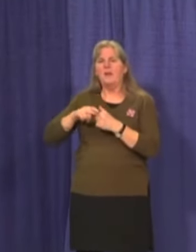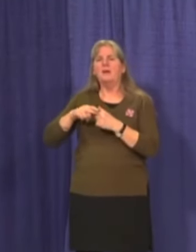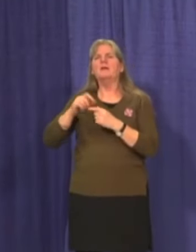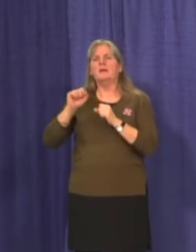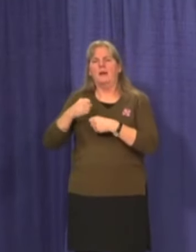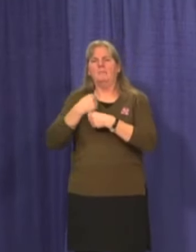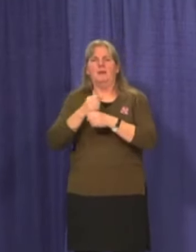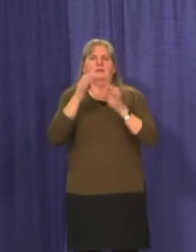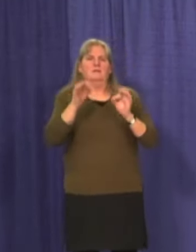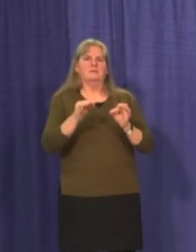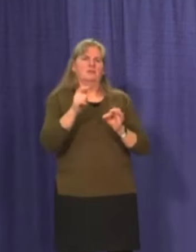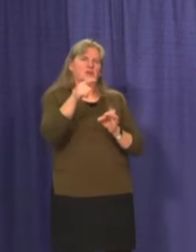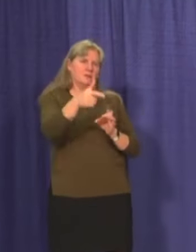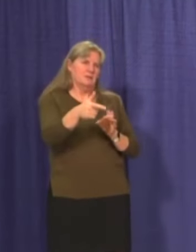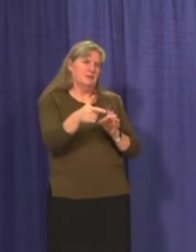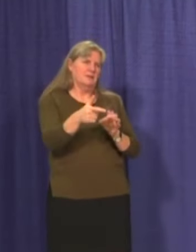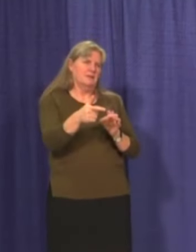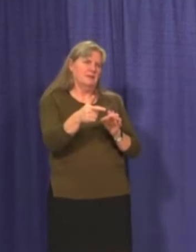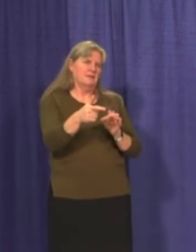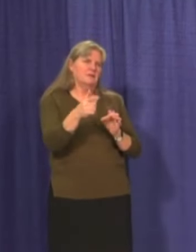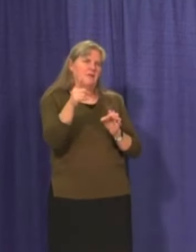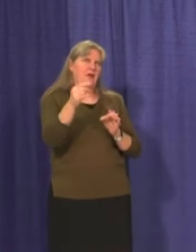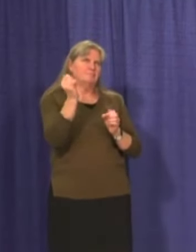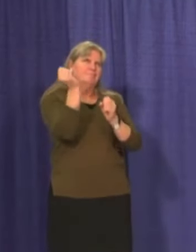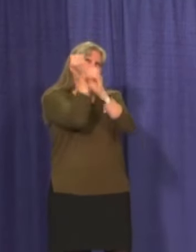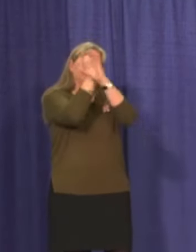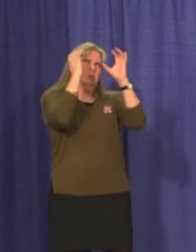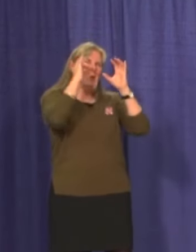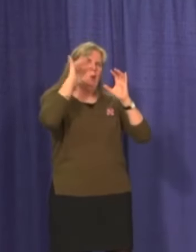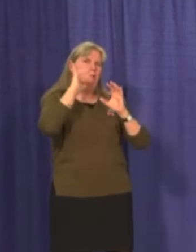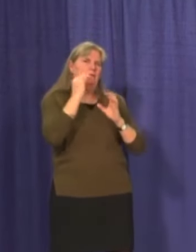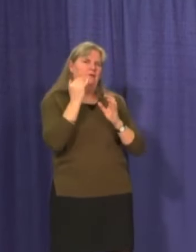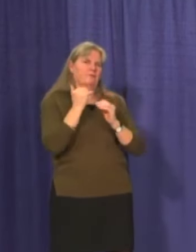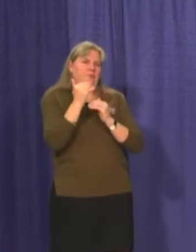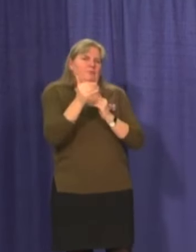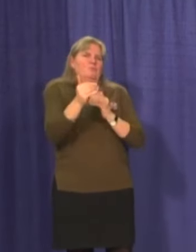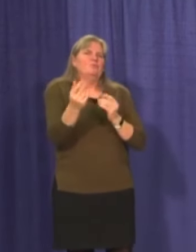forward. So hopefully that gives you a kind of a, a picture of what we're looking forward to.